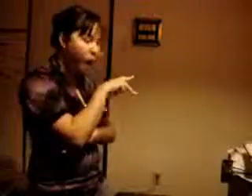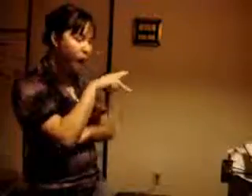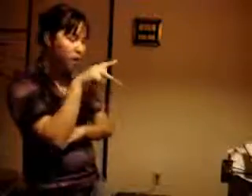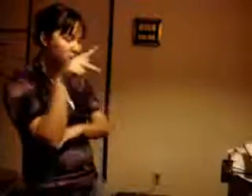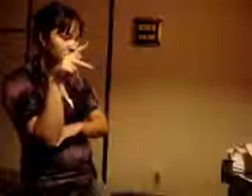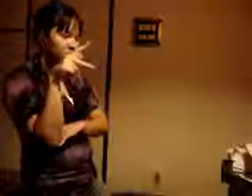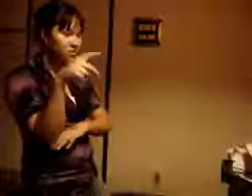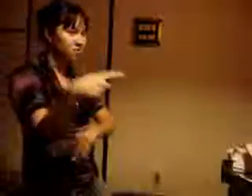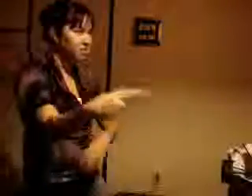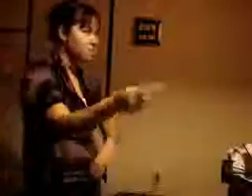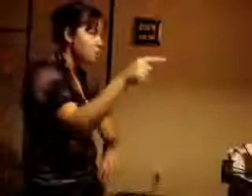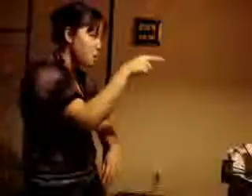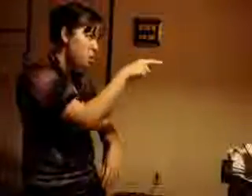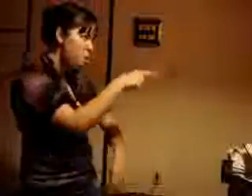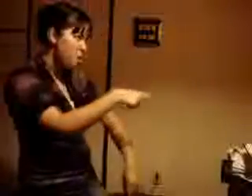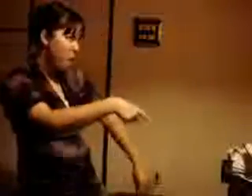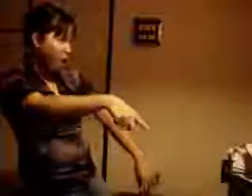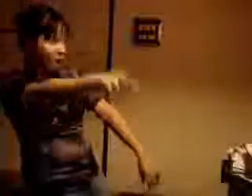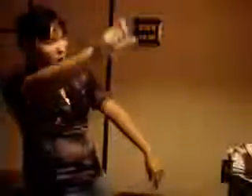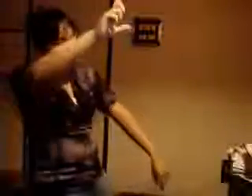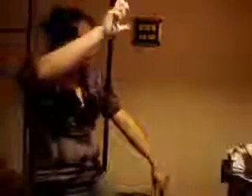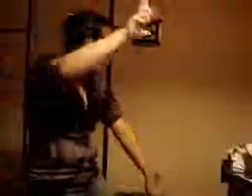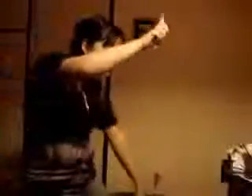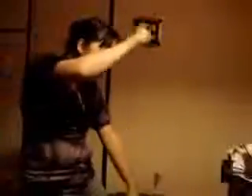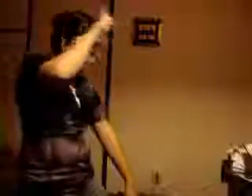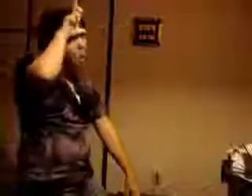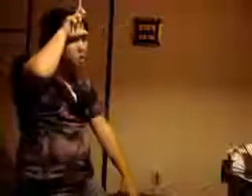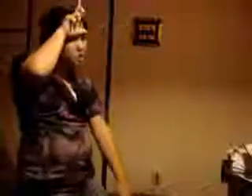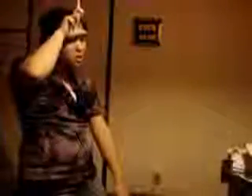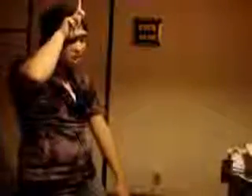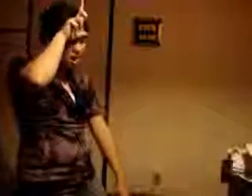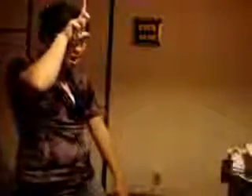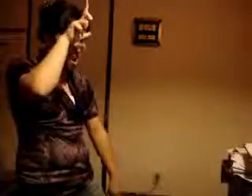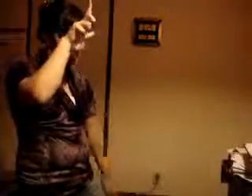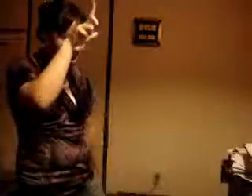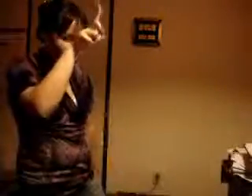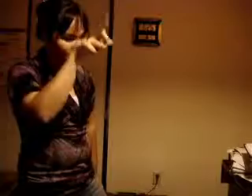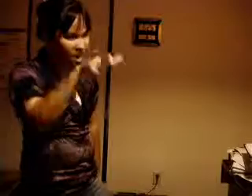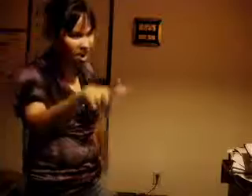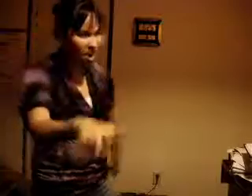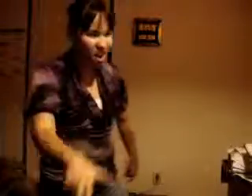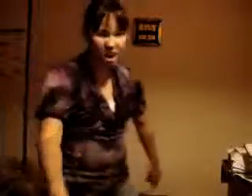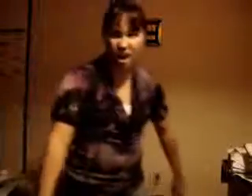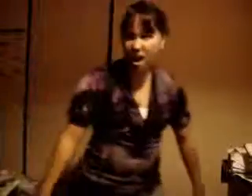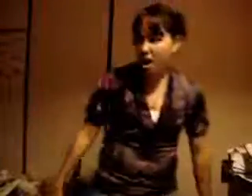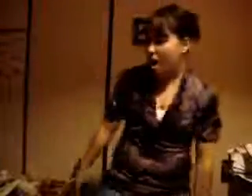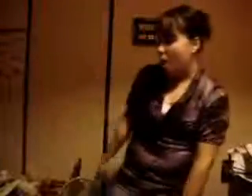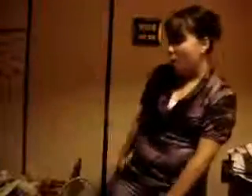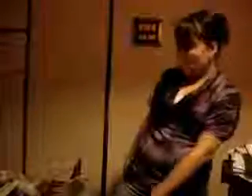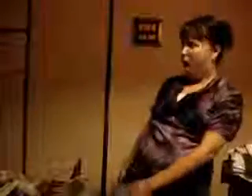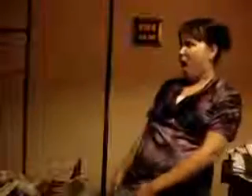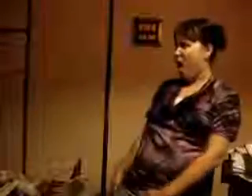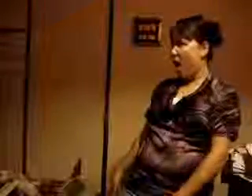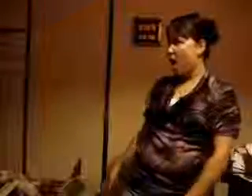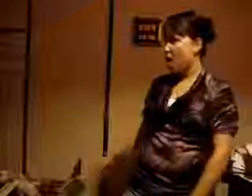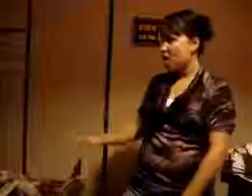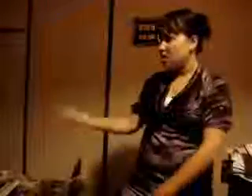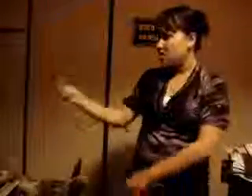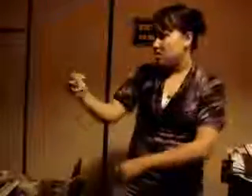But I don't know where I am Where the trouble's what do I